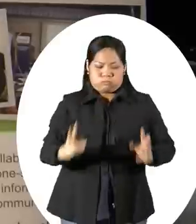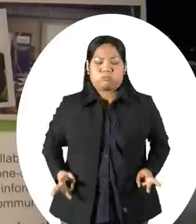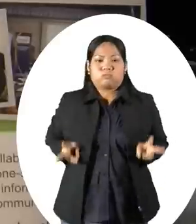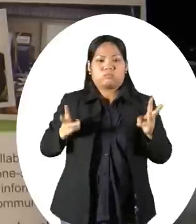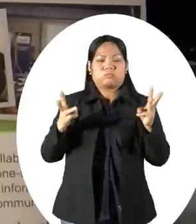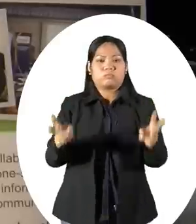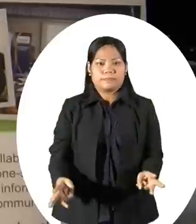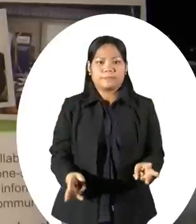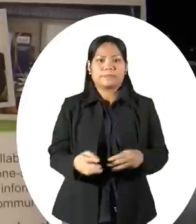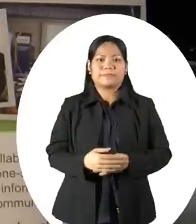mobile impaired.